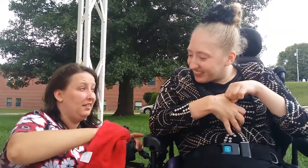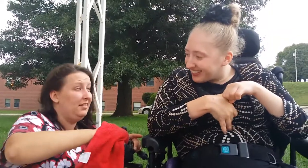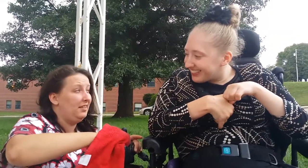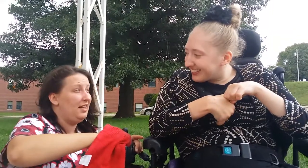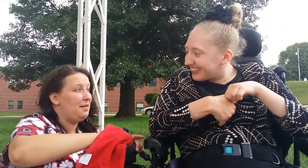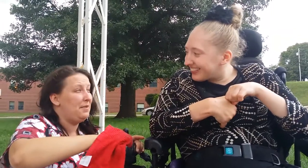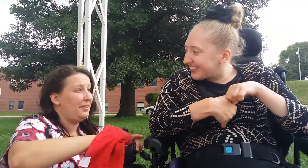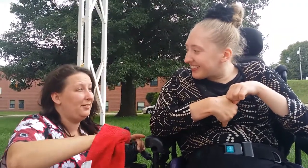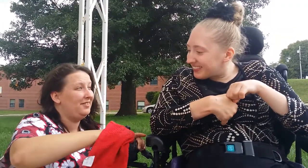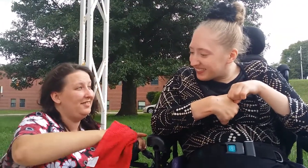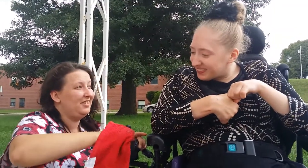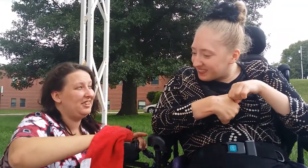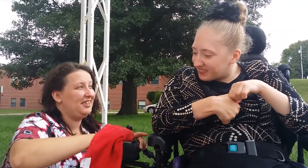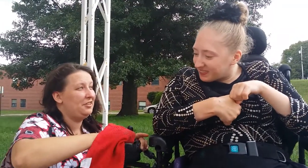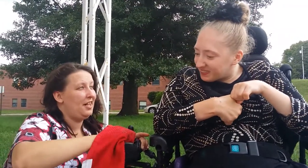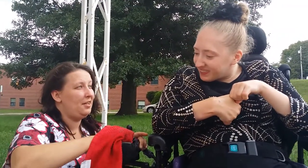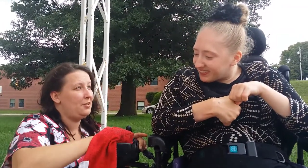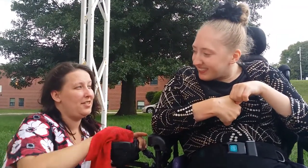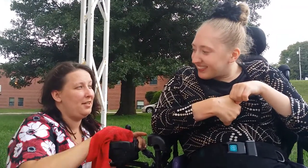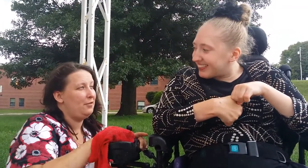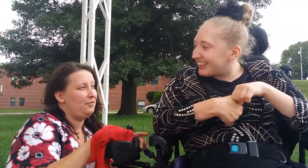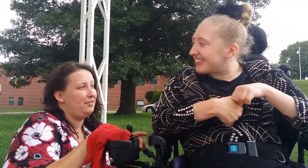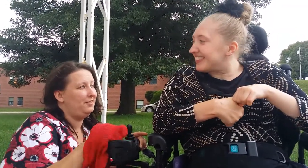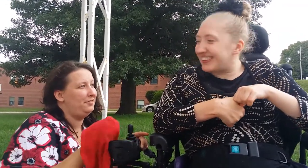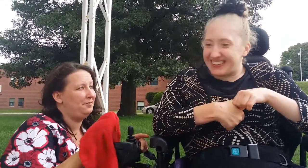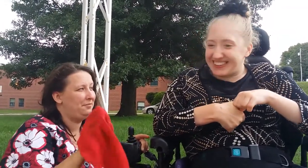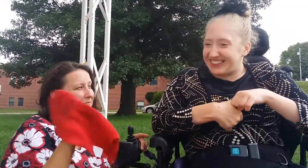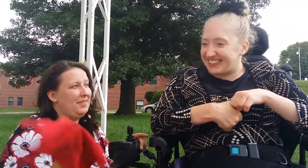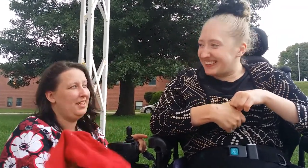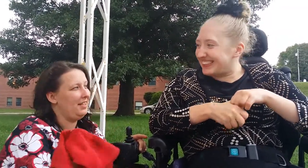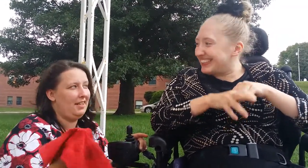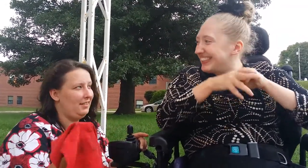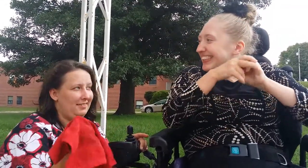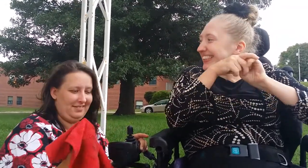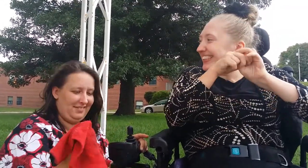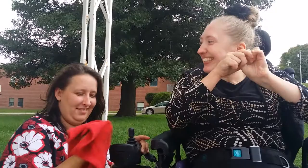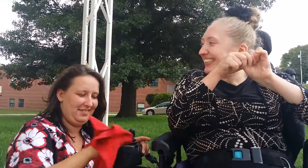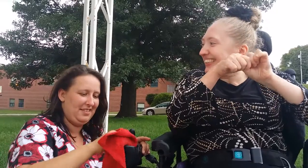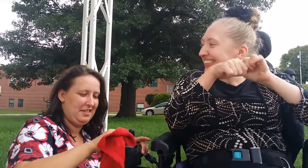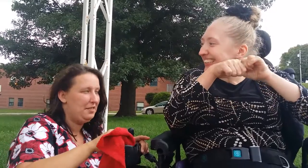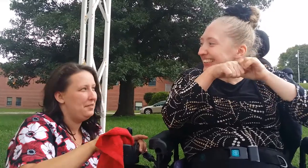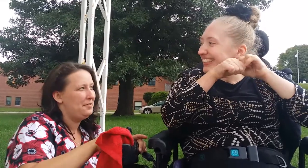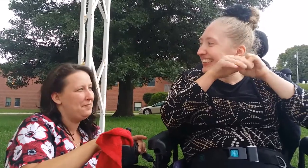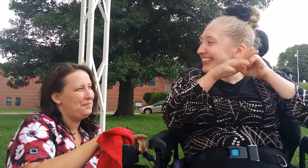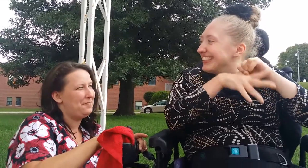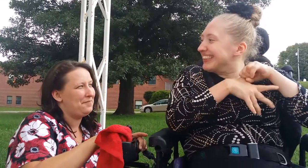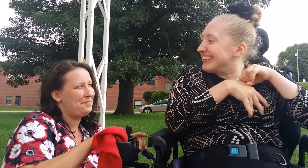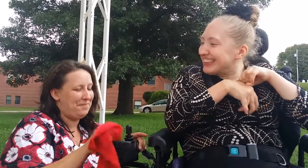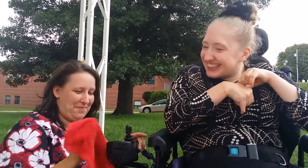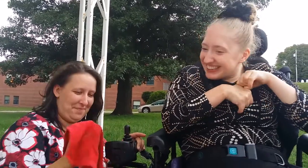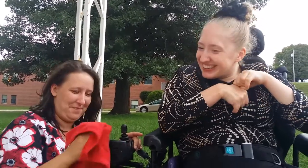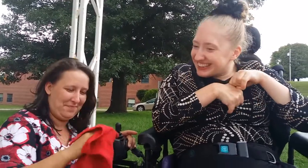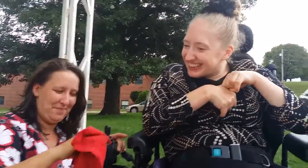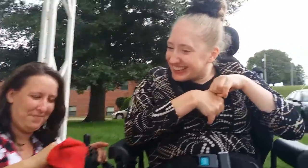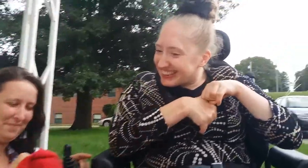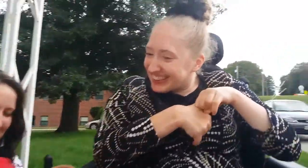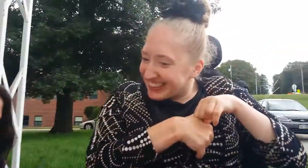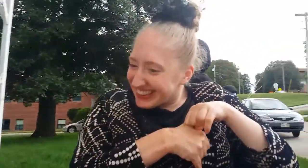A lot better. Just still not herself. Not yet. But you're grinning pretty good. You sure look like yourself on camera.